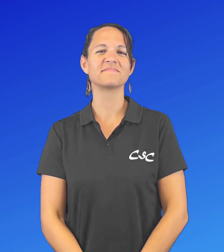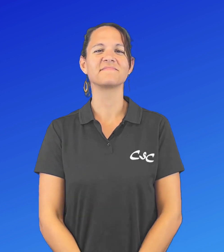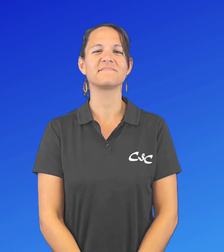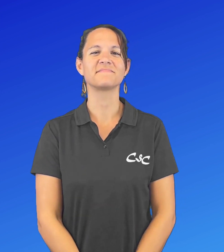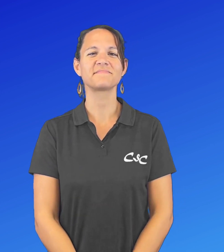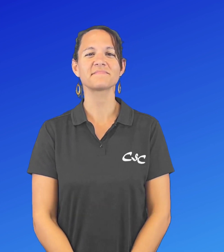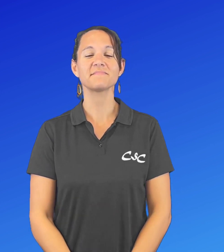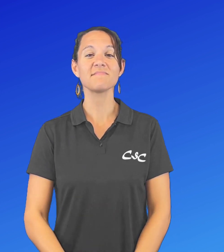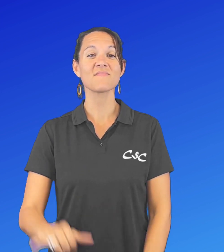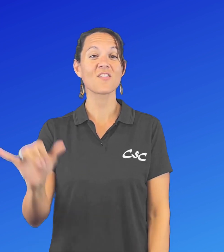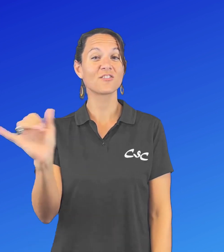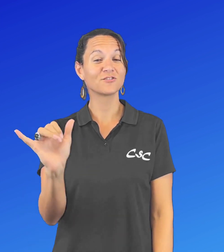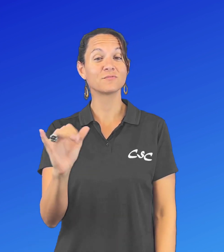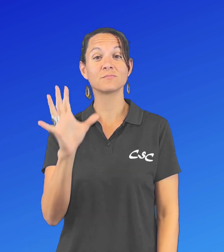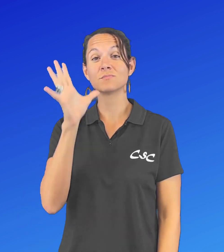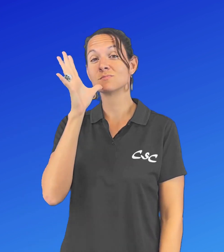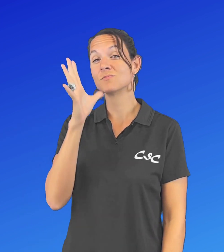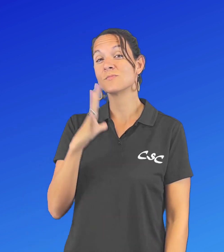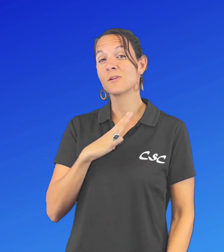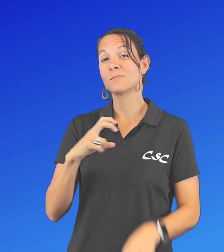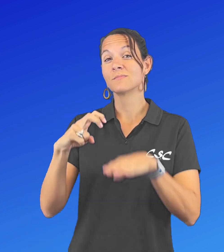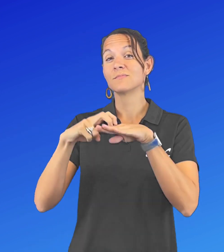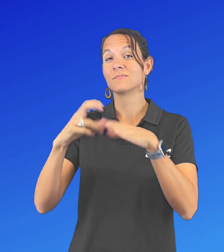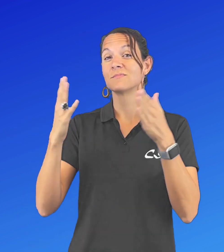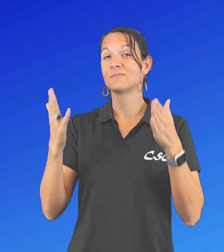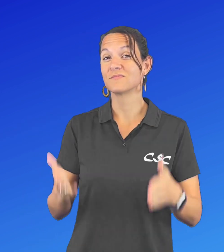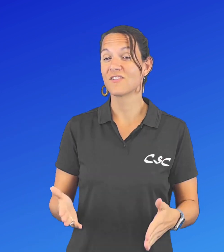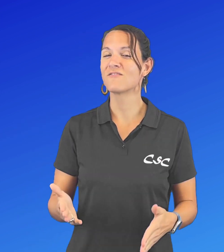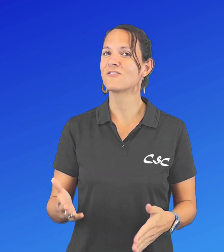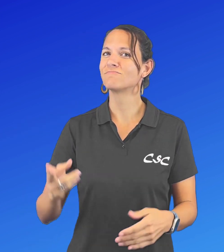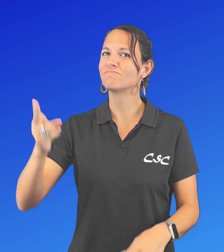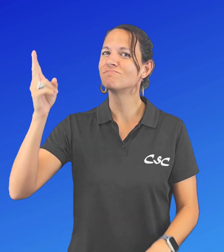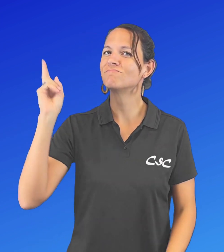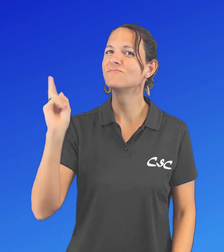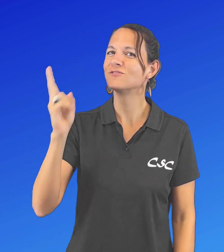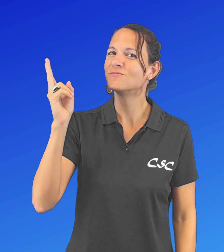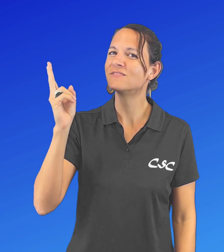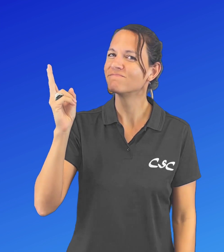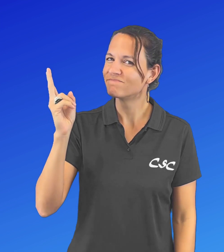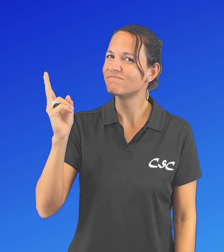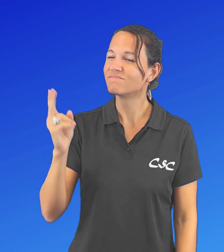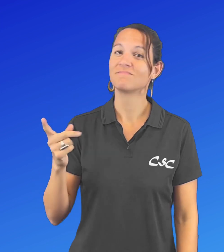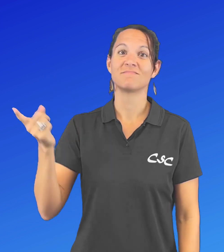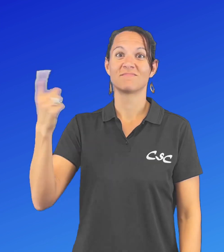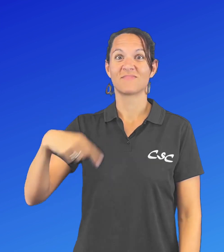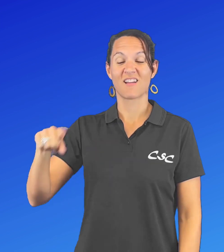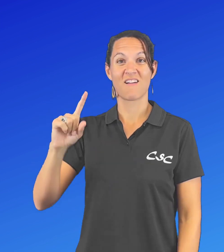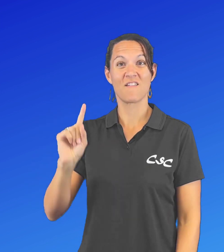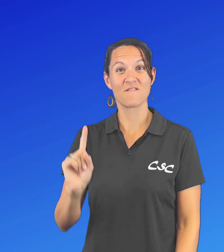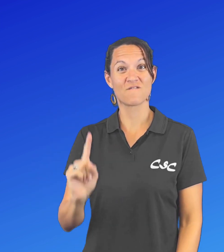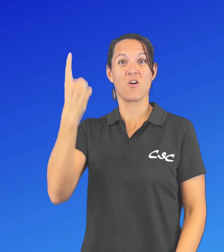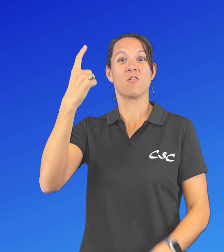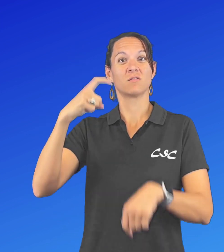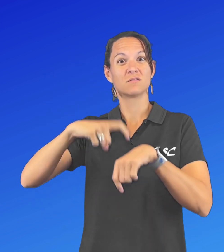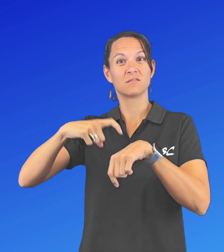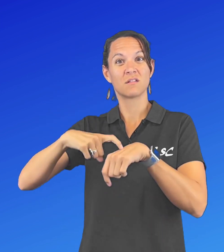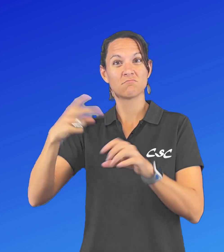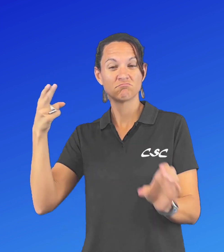Also, the women surfers made history. These women are the first to ever join